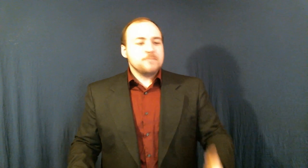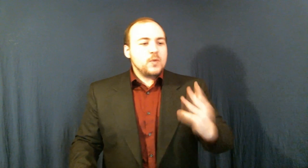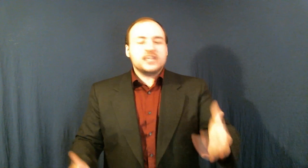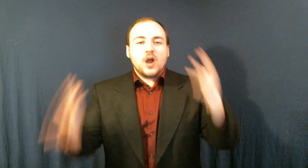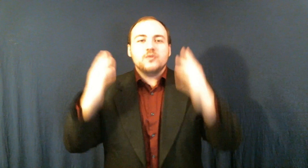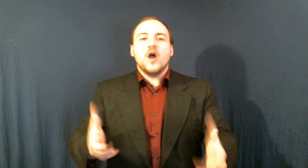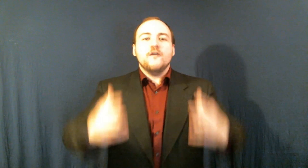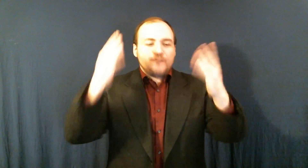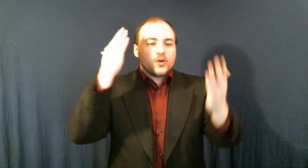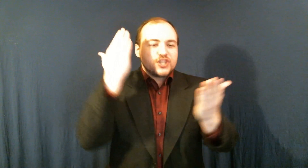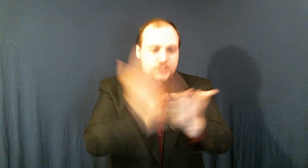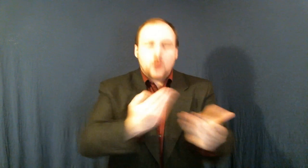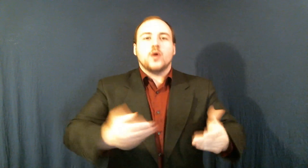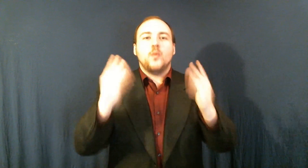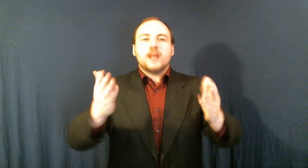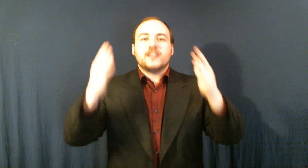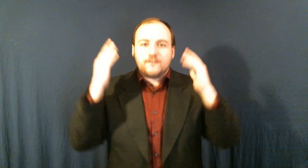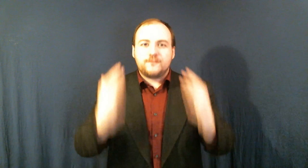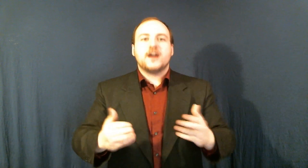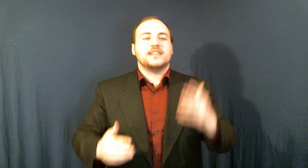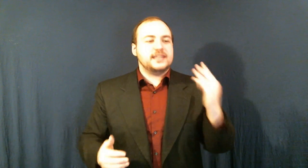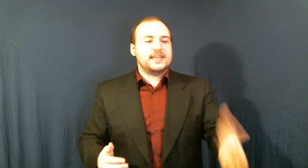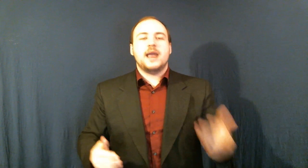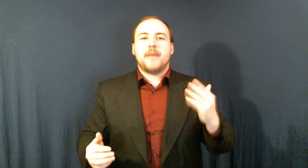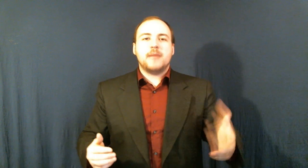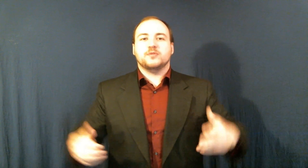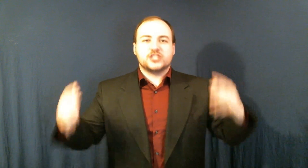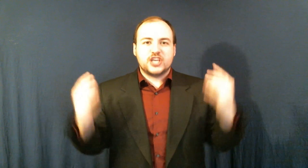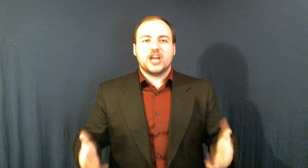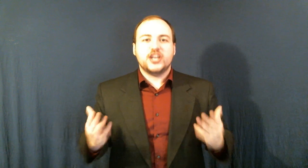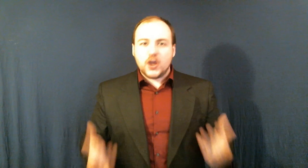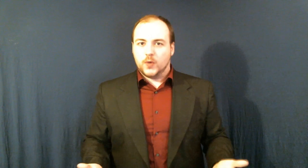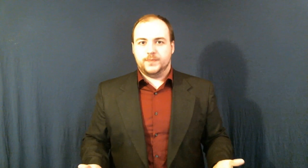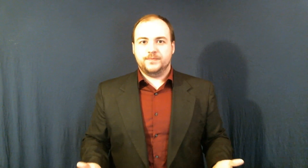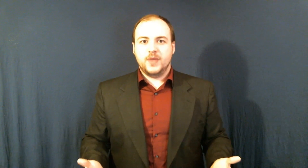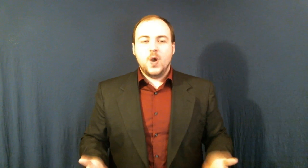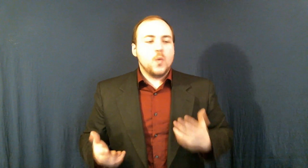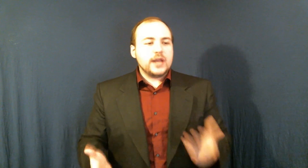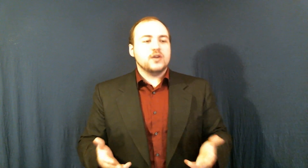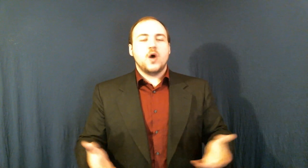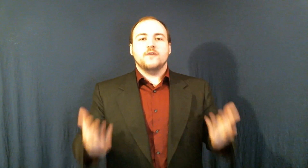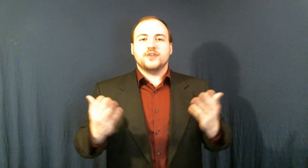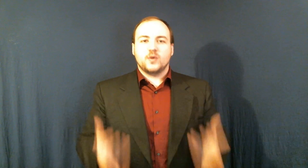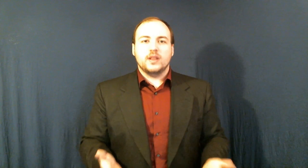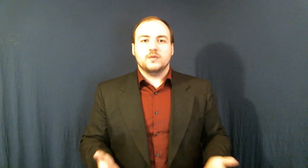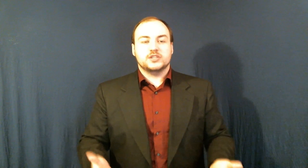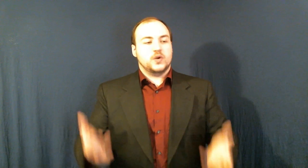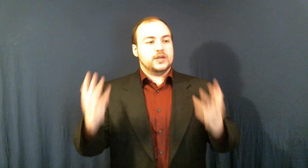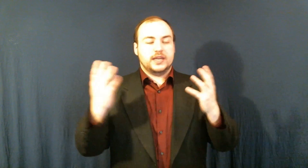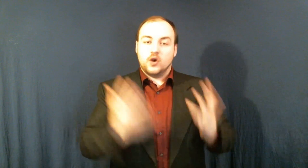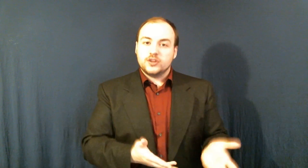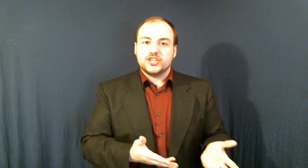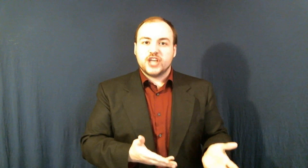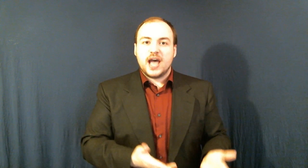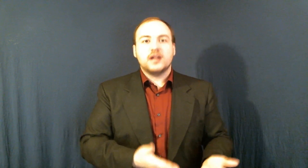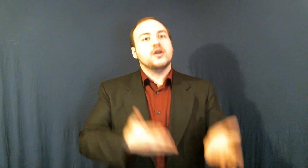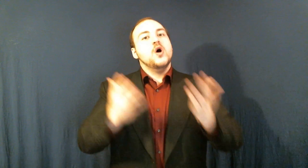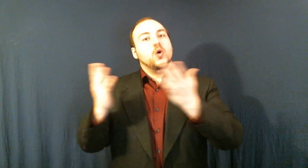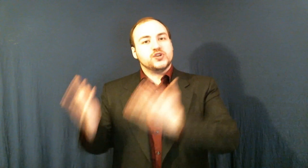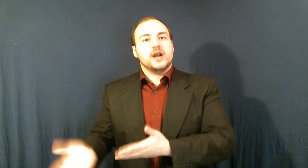We don't know for sure what the fuck the damn ape was gonna do. We don't know if the gorilla was going to hurt the child or try